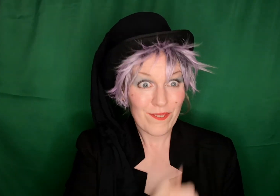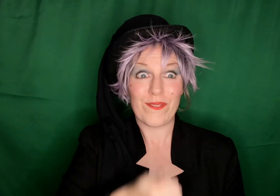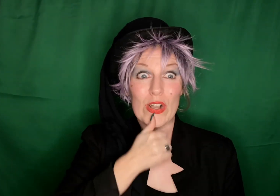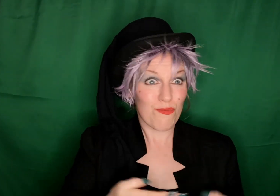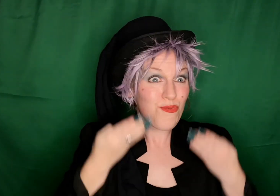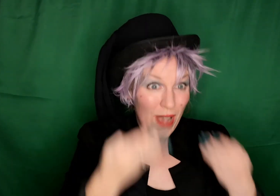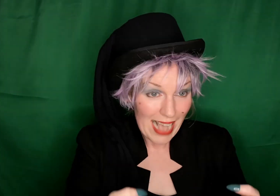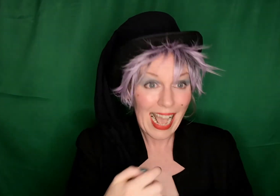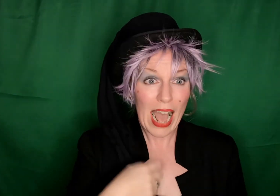as an elf.